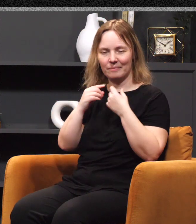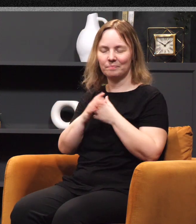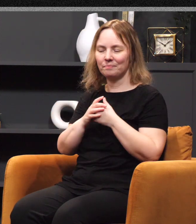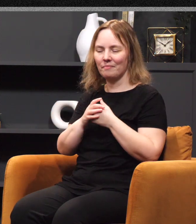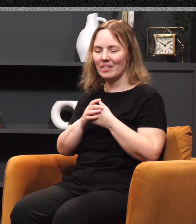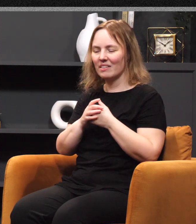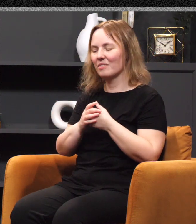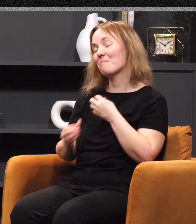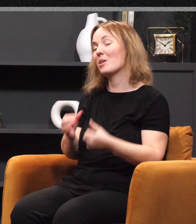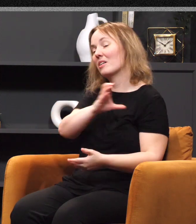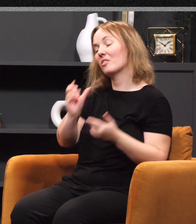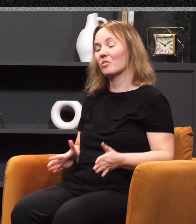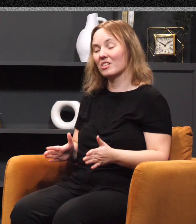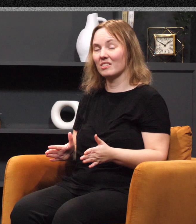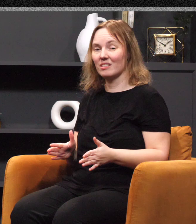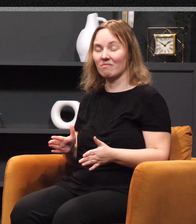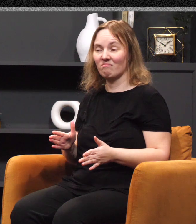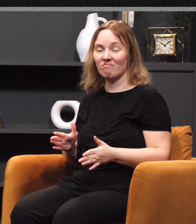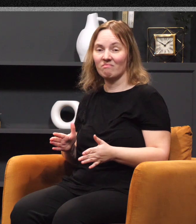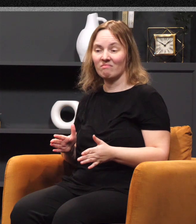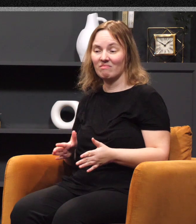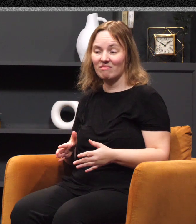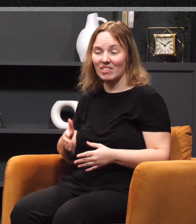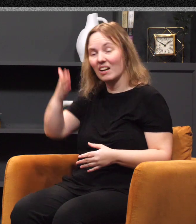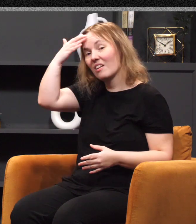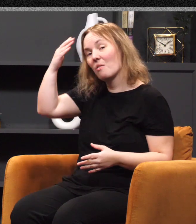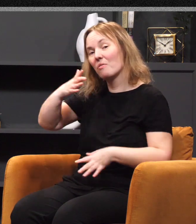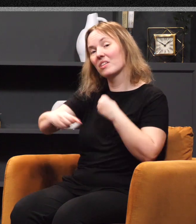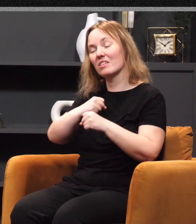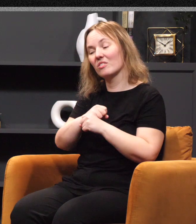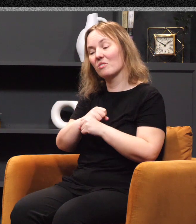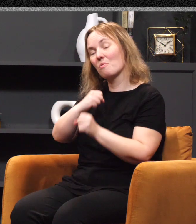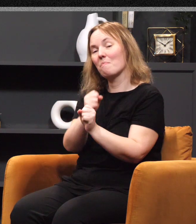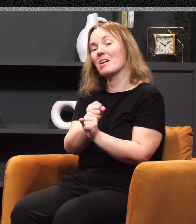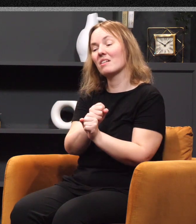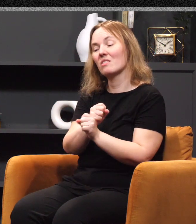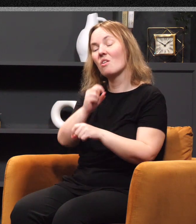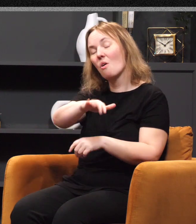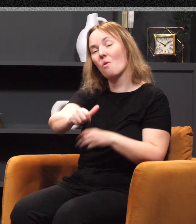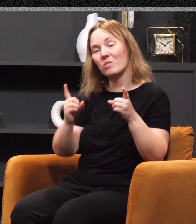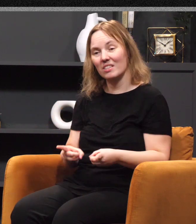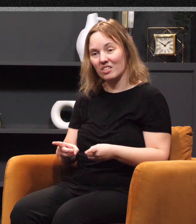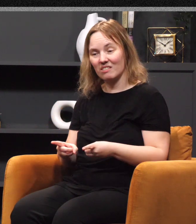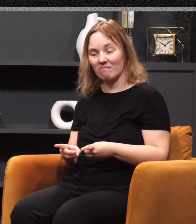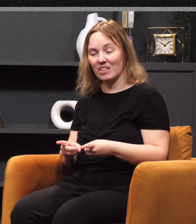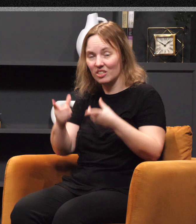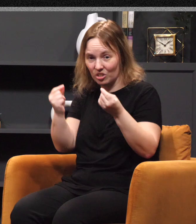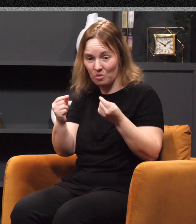run into over the years, even within my own family, who make their own decision when push comes to shove, they essentially do what it is they want